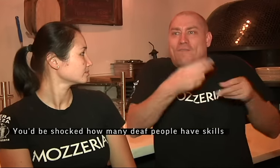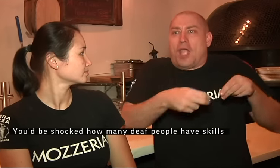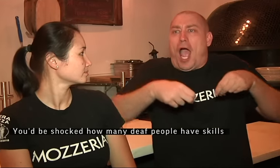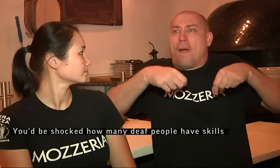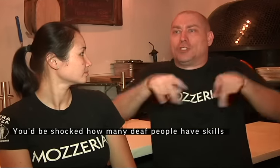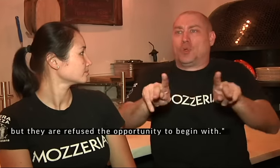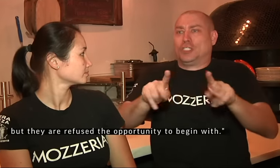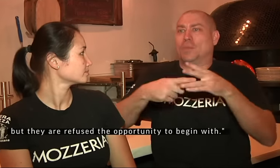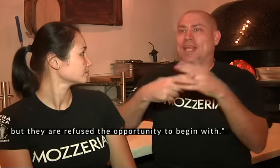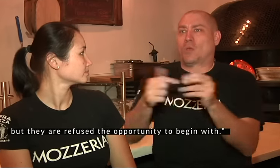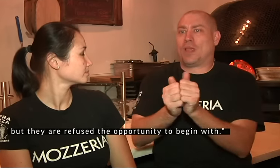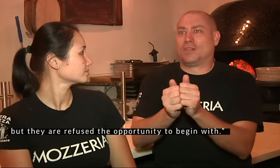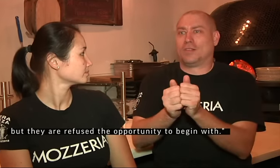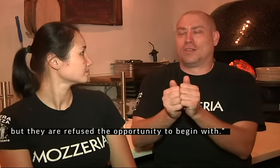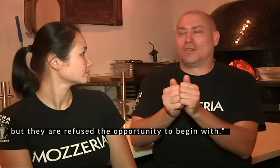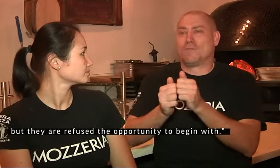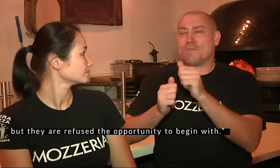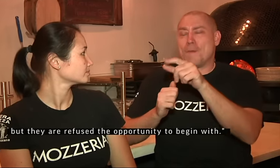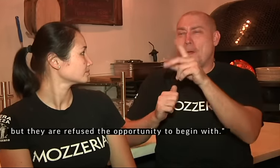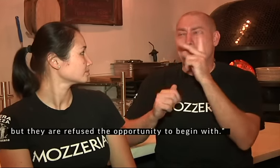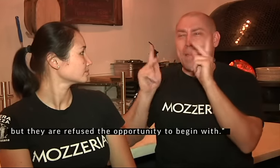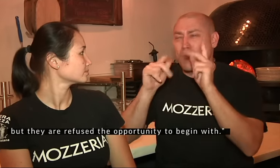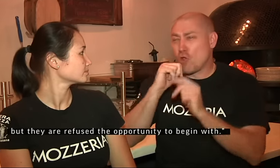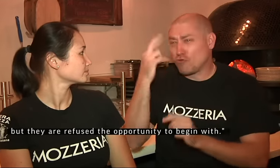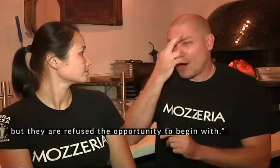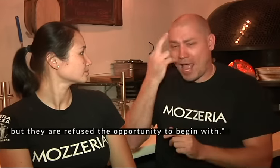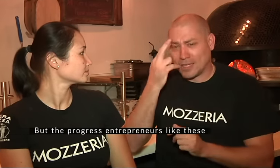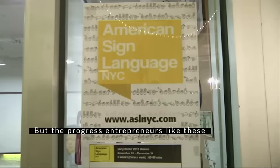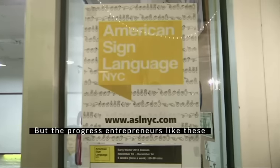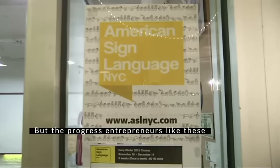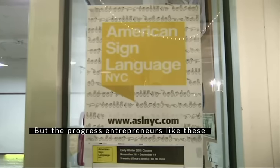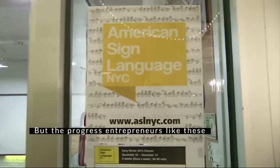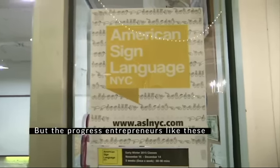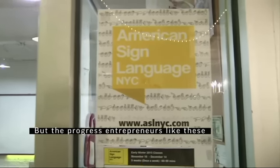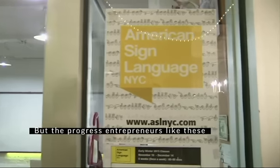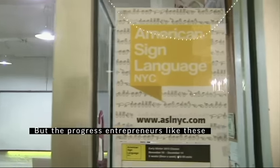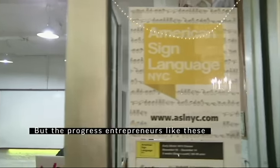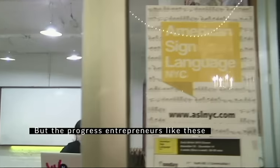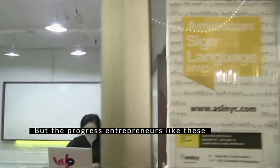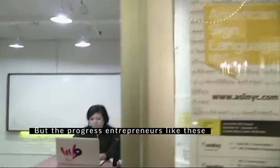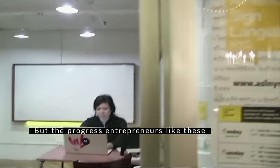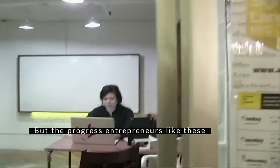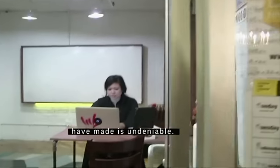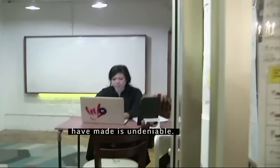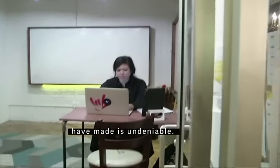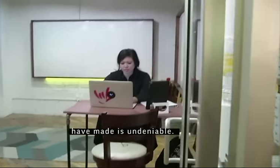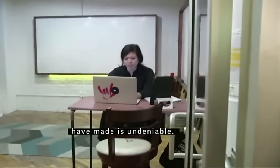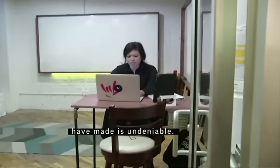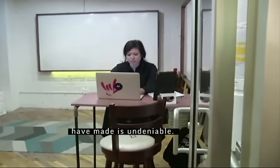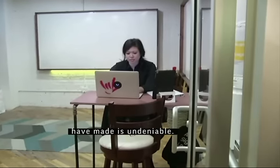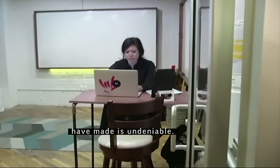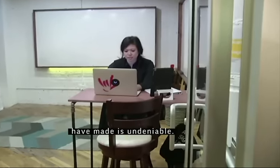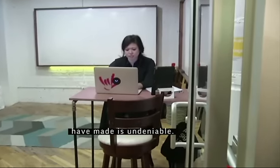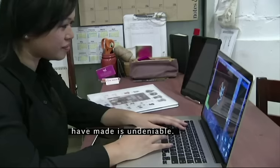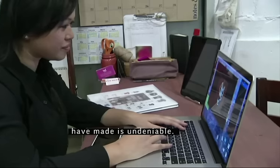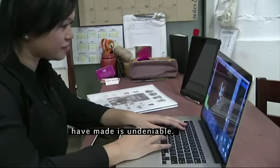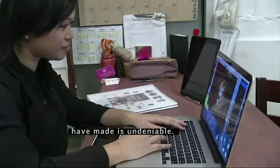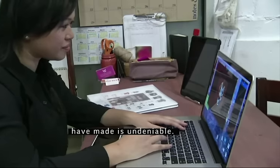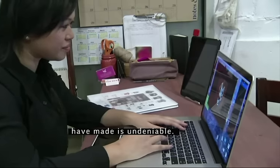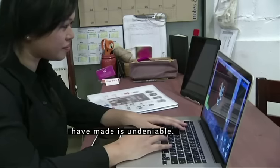you know, but but they are refused the opportunity to begin with. But the progress entrepreneurs like these have made is undeniable.